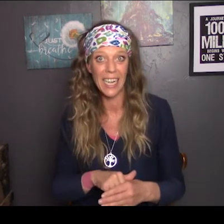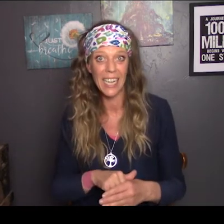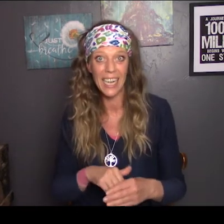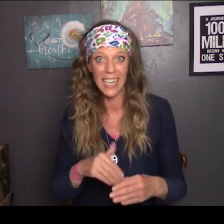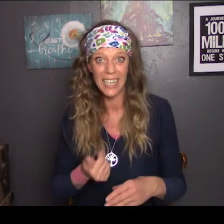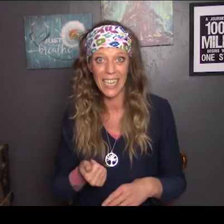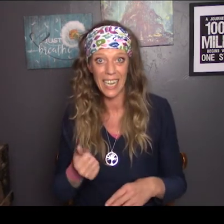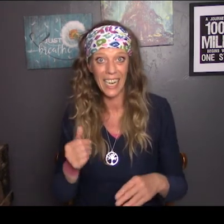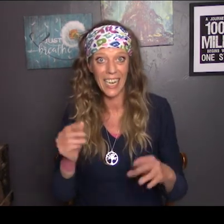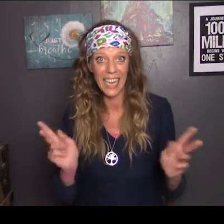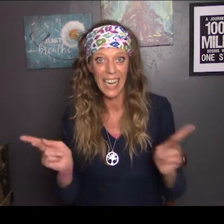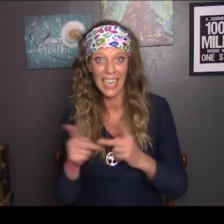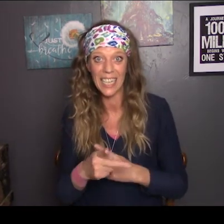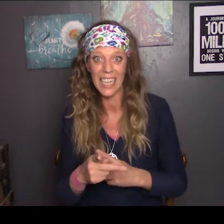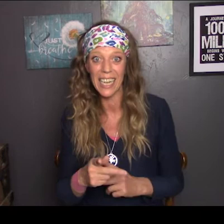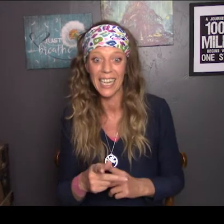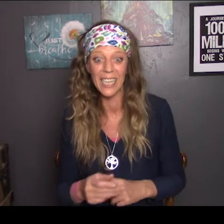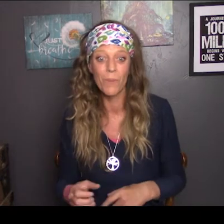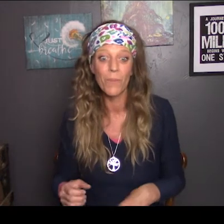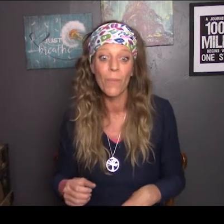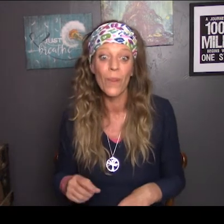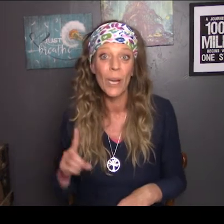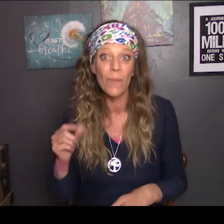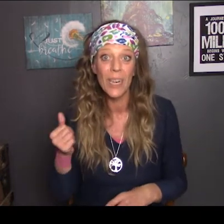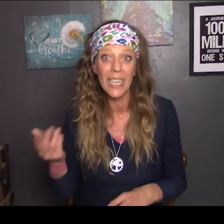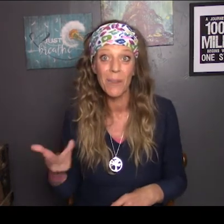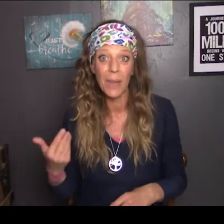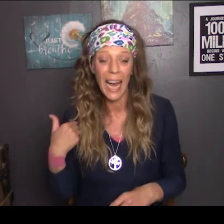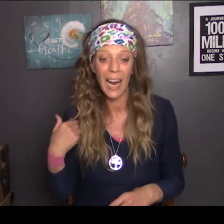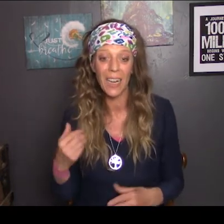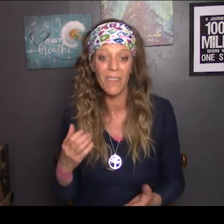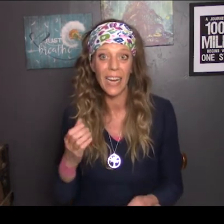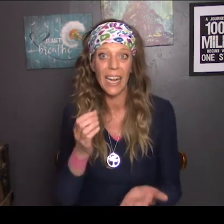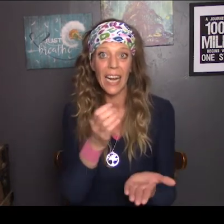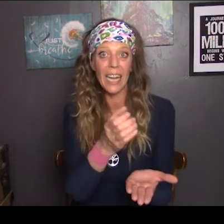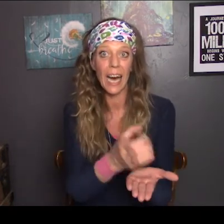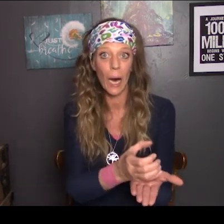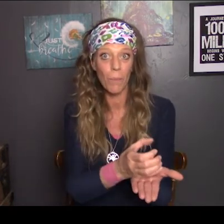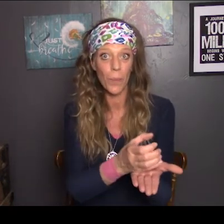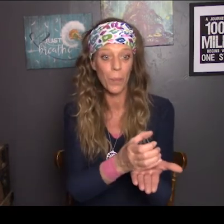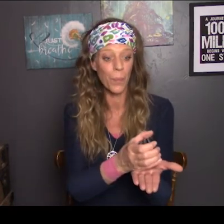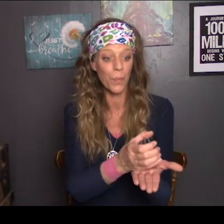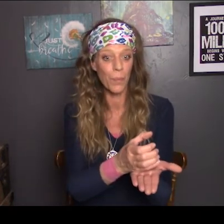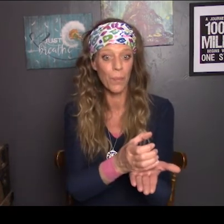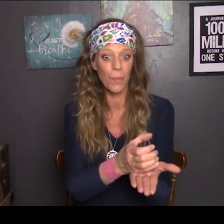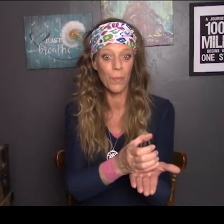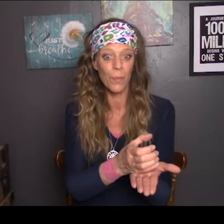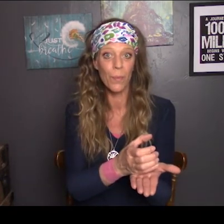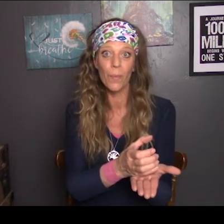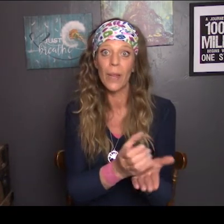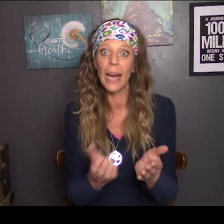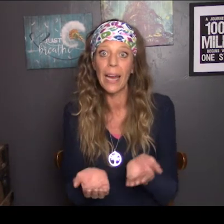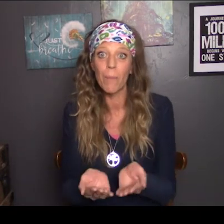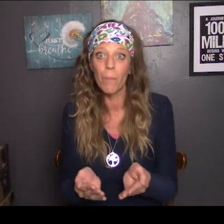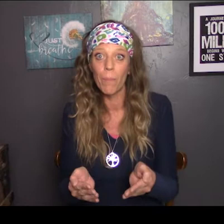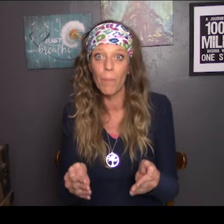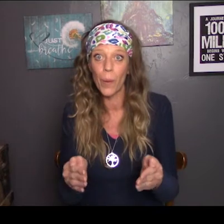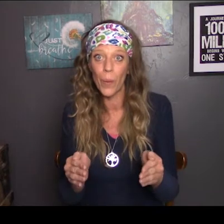the kitchen. First we have a cup, a bowl,